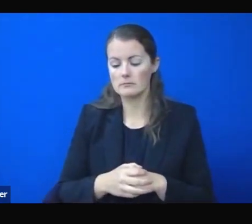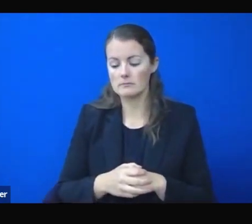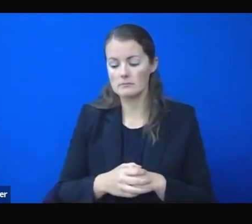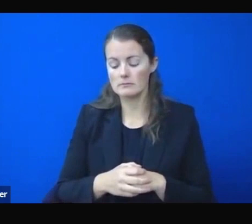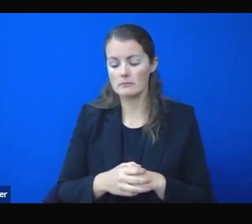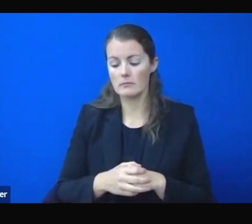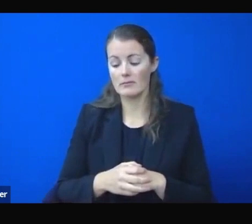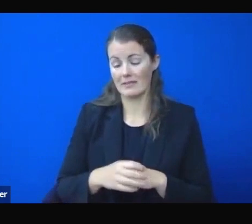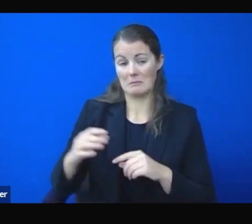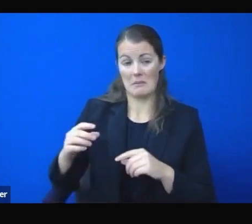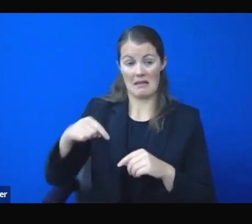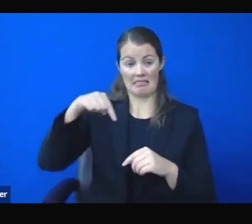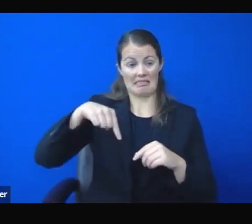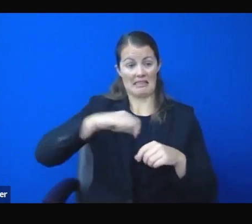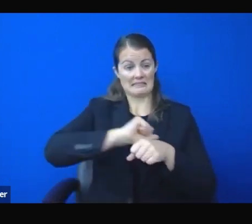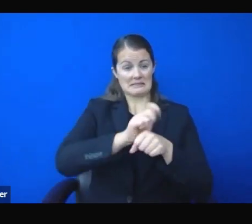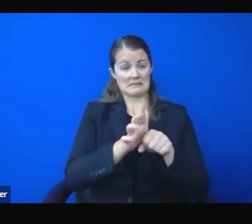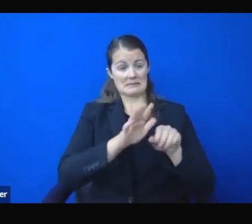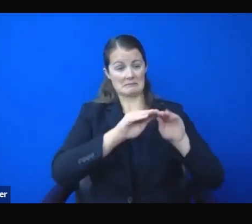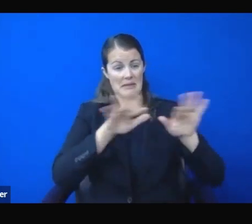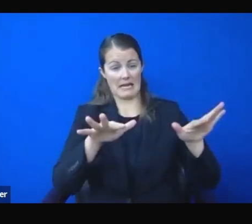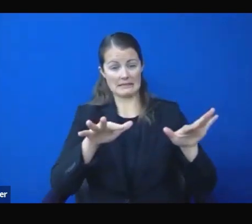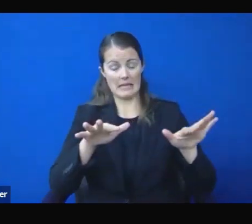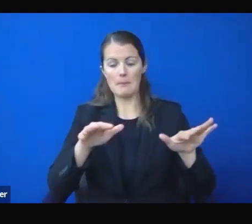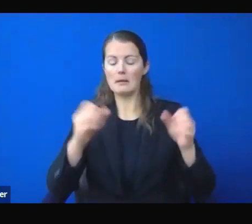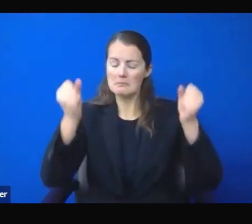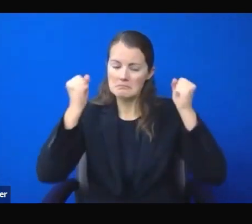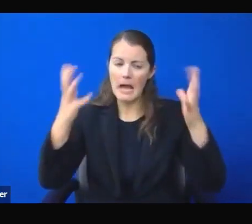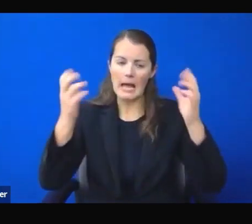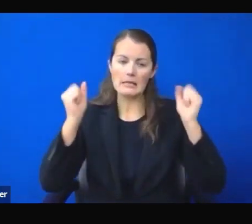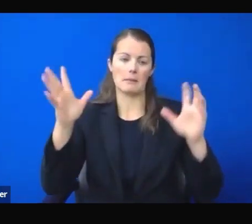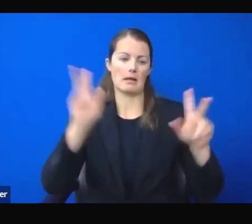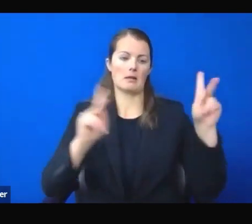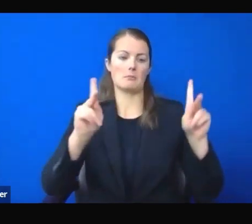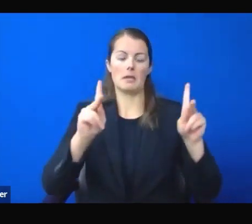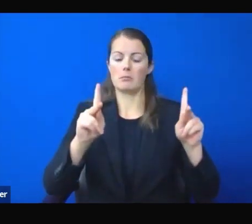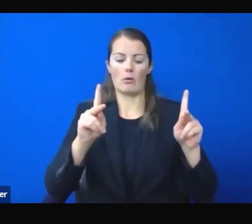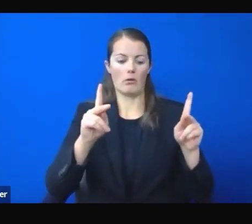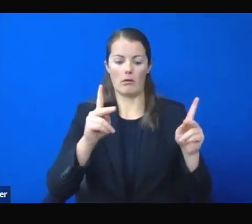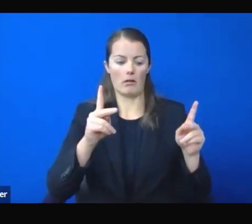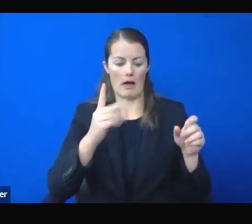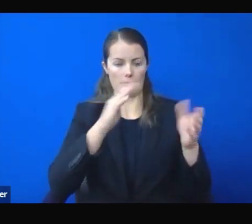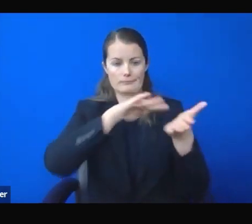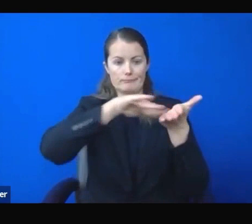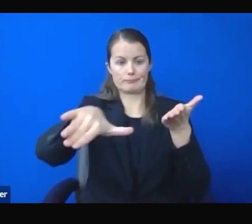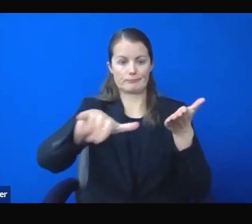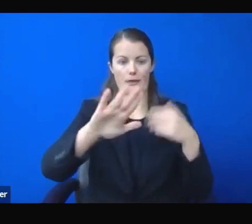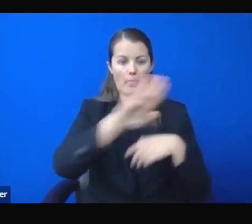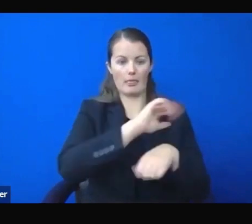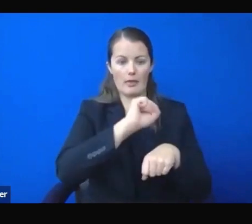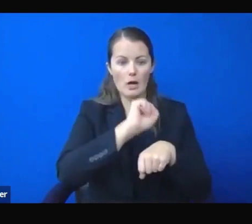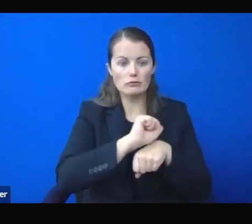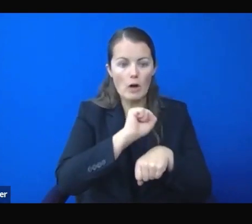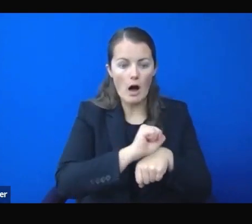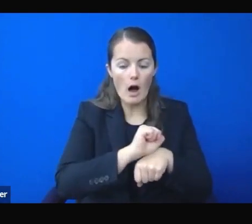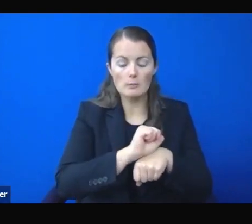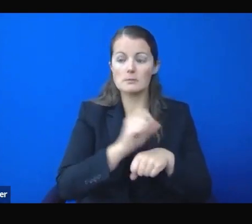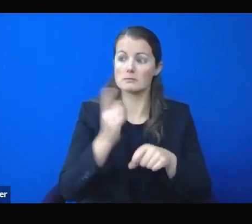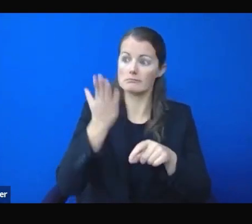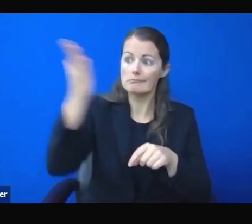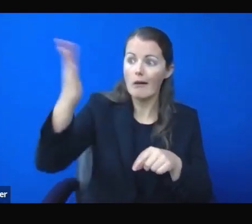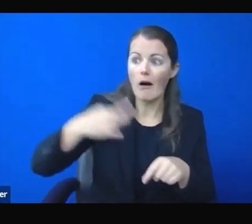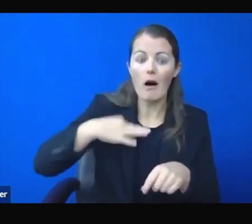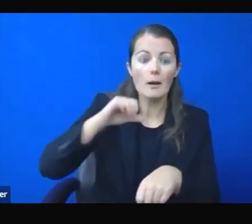exhausted that eligibility, with a vast majority unable to file again until mid-March 2021